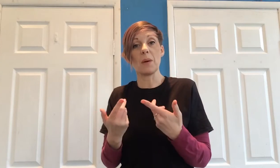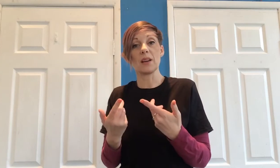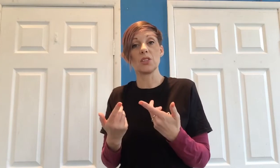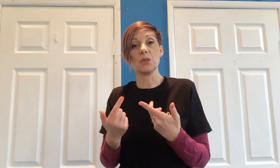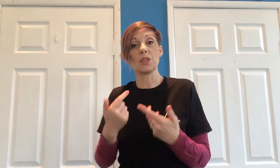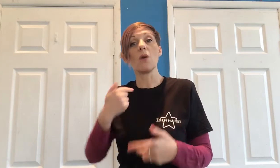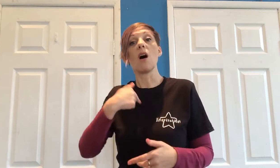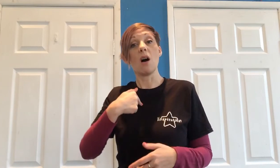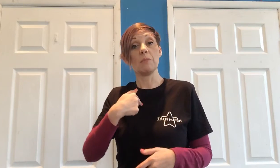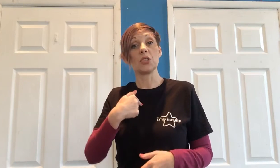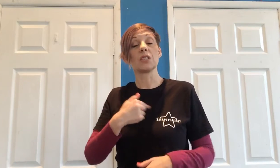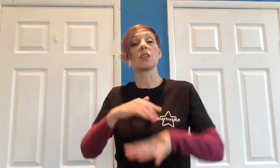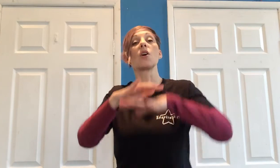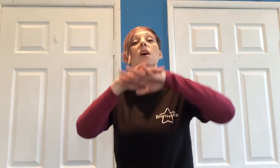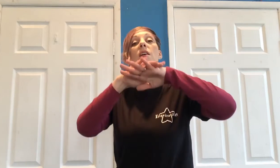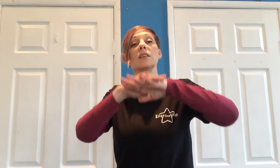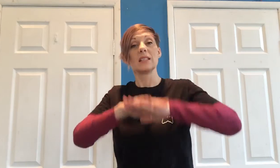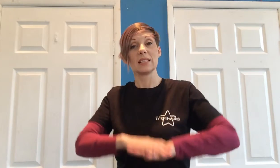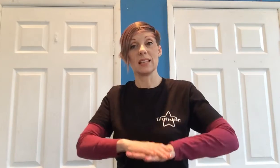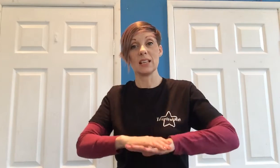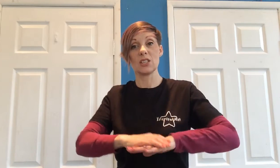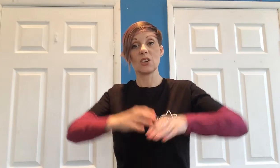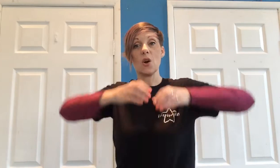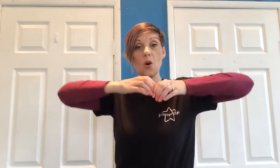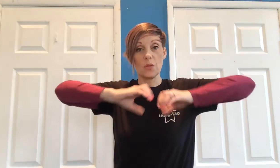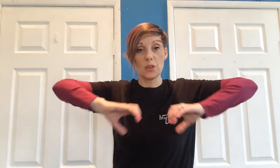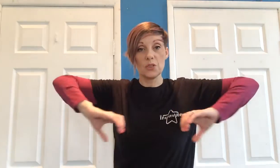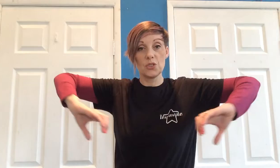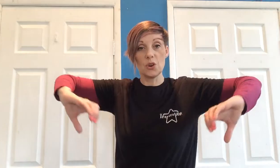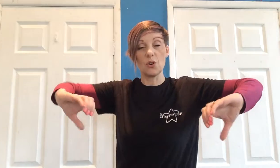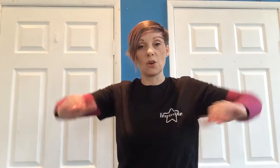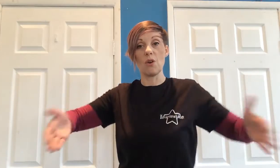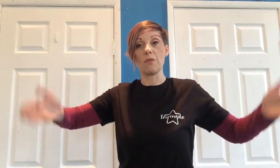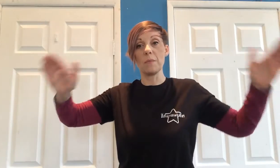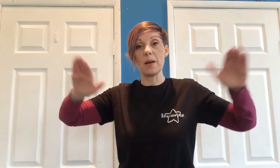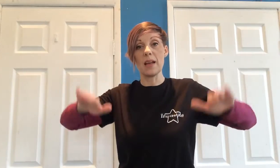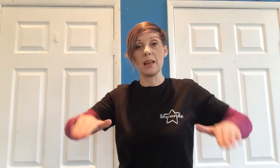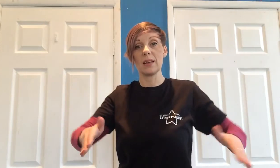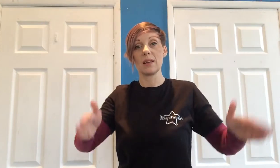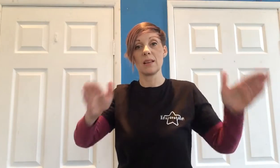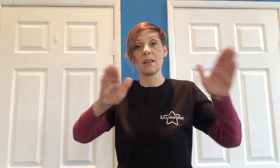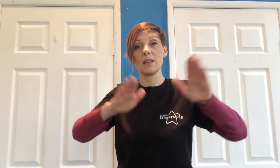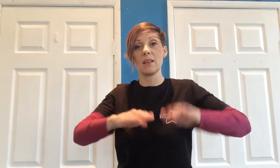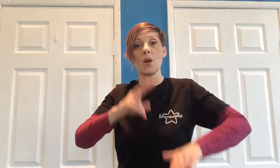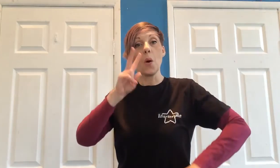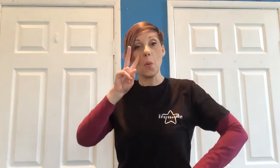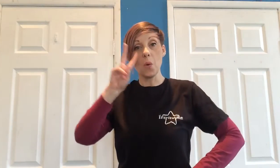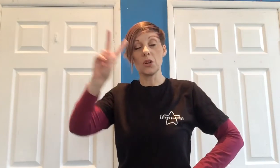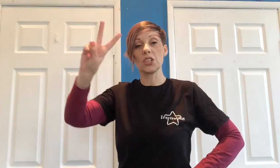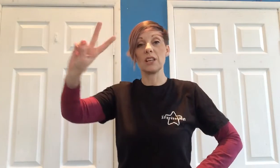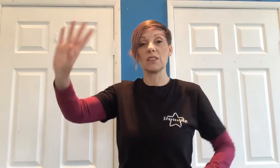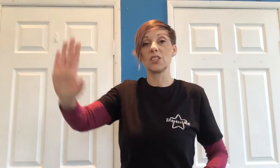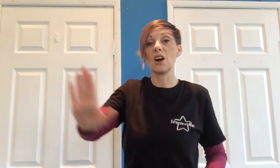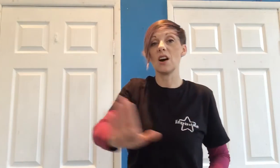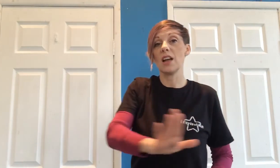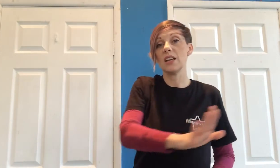go back to so I'm just gonna sit on the dock of the bay watching the tide